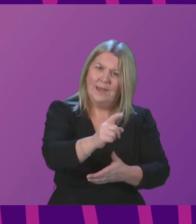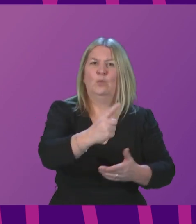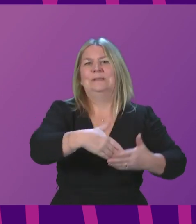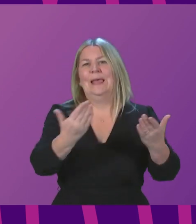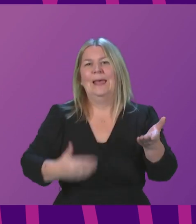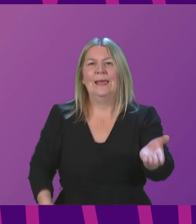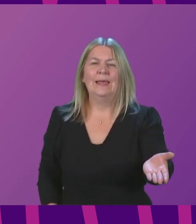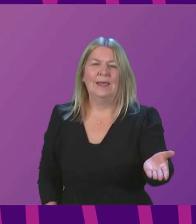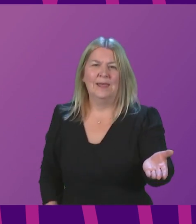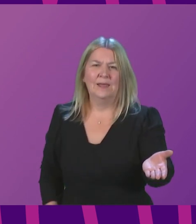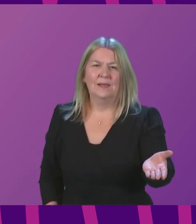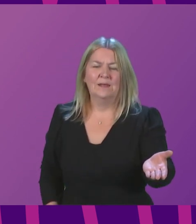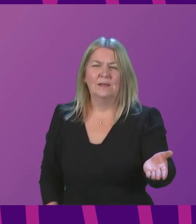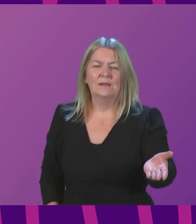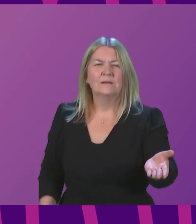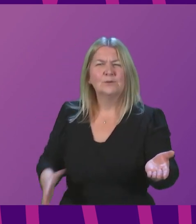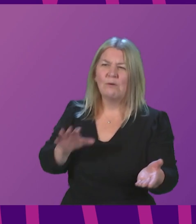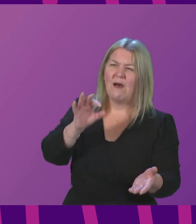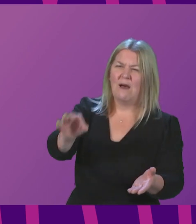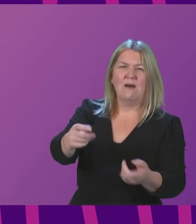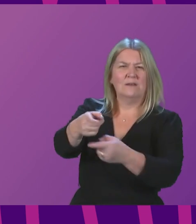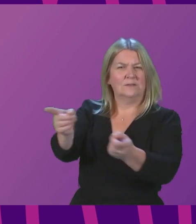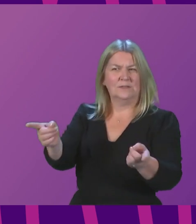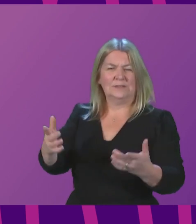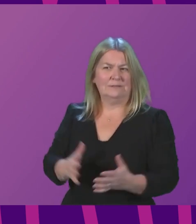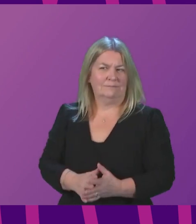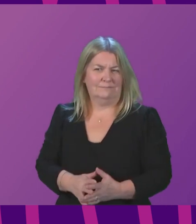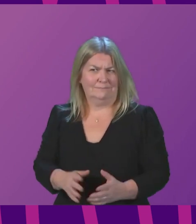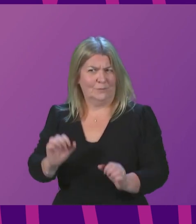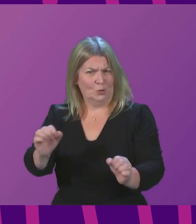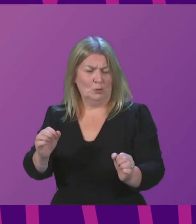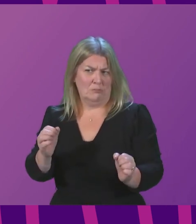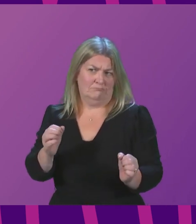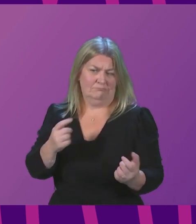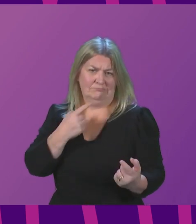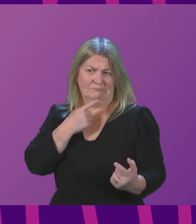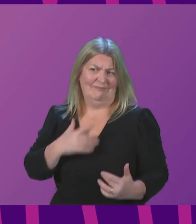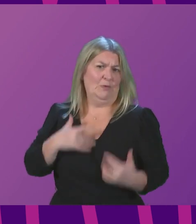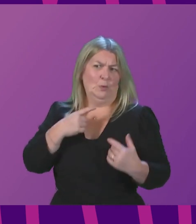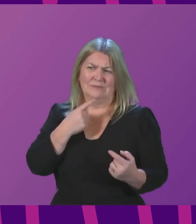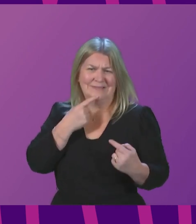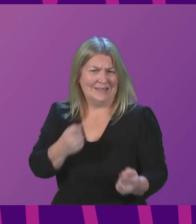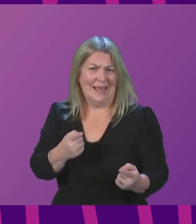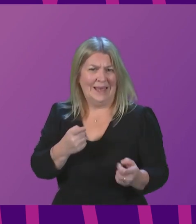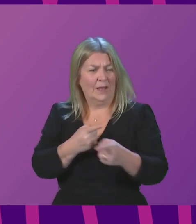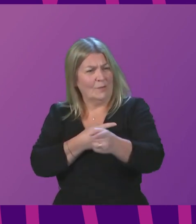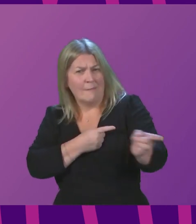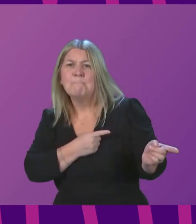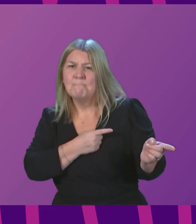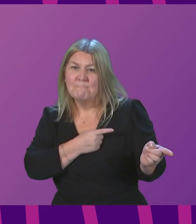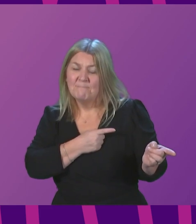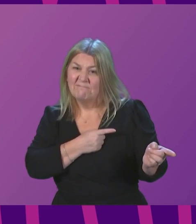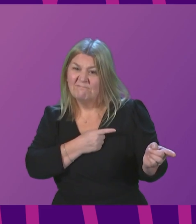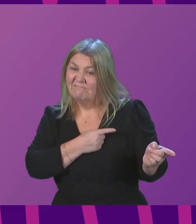workers. Now, can I ask what the First Minister would say to retail workers who again can't spend New Year's Day safely